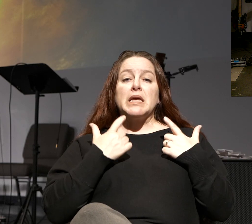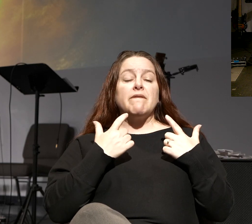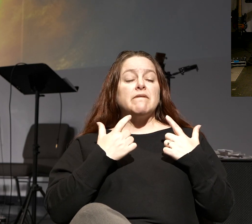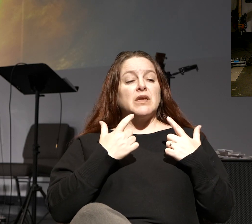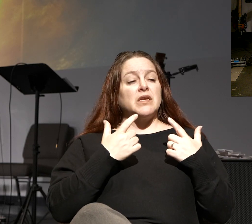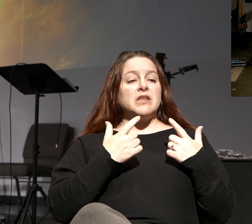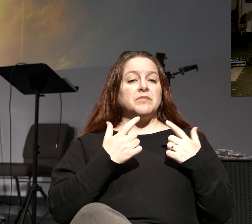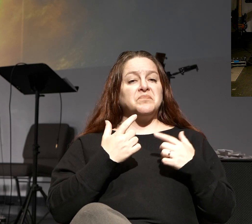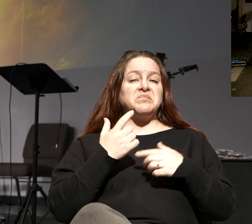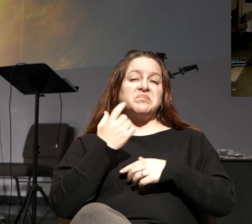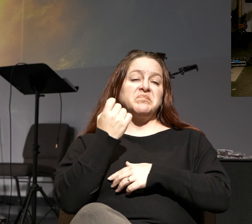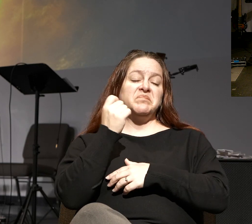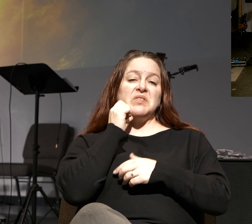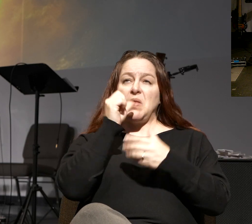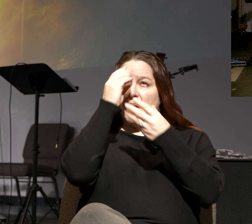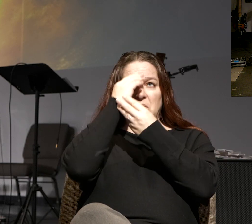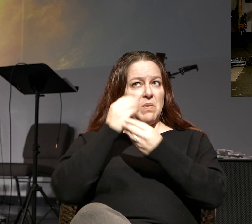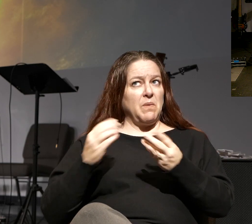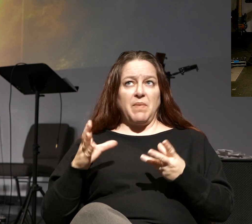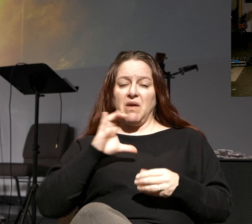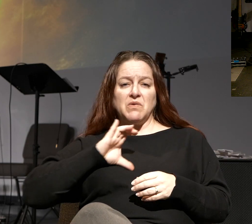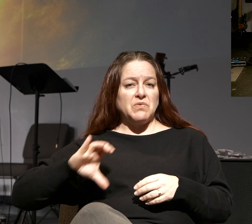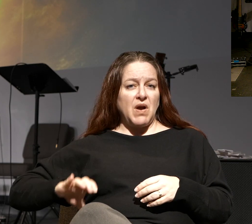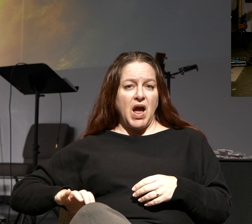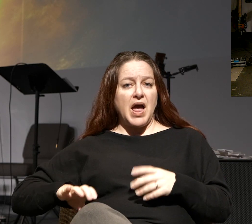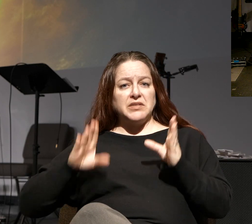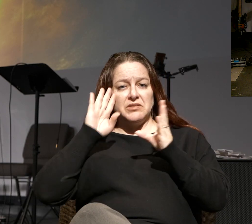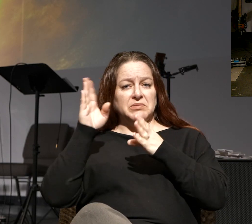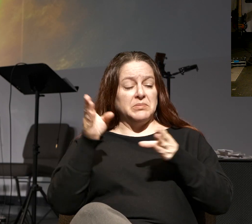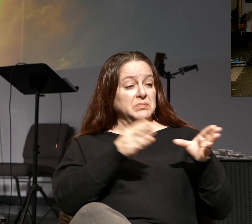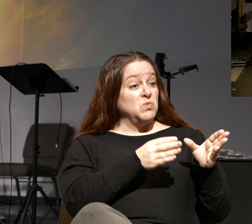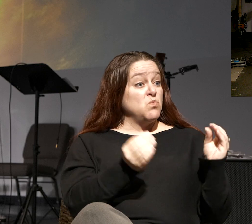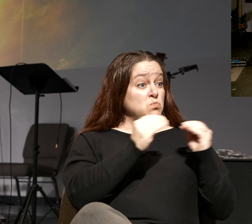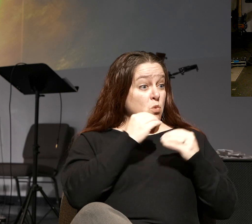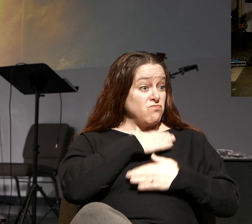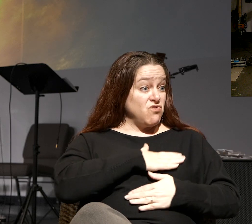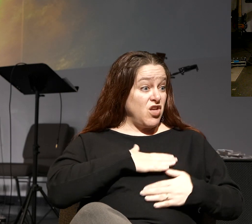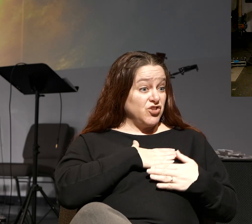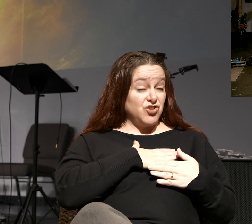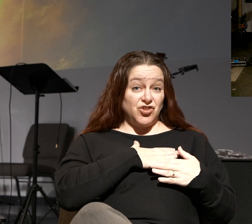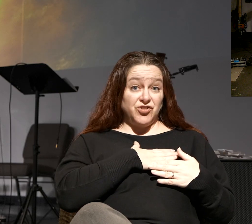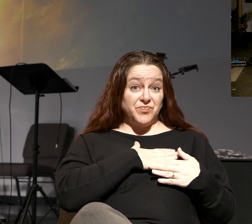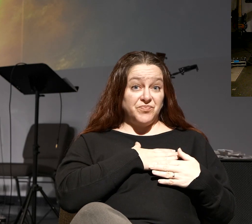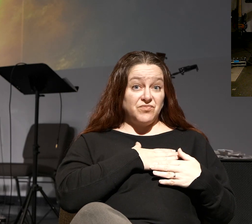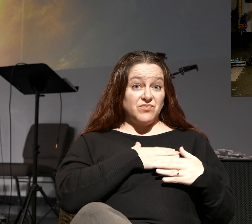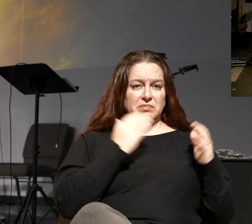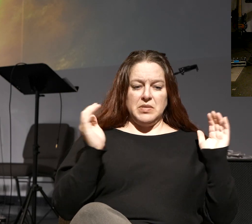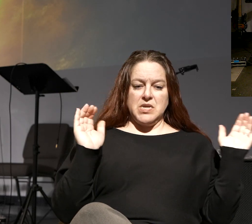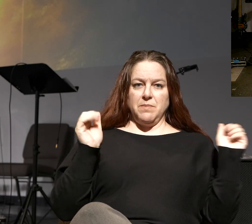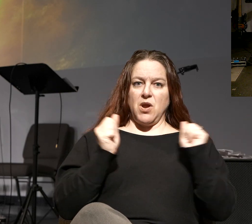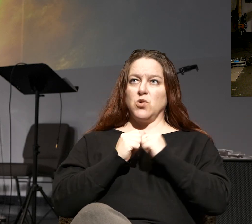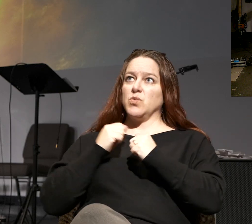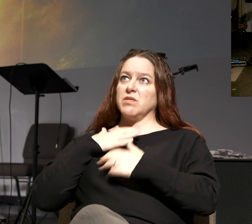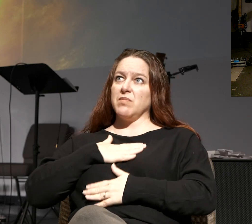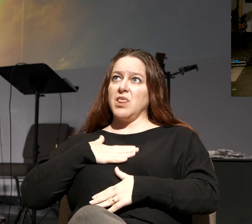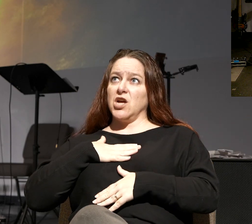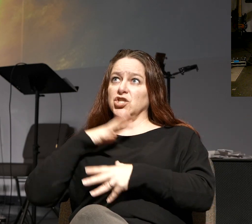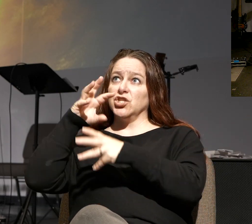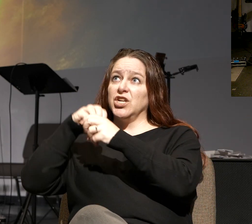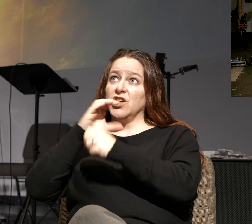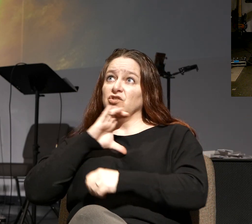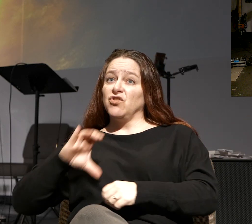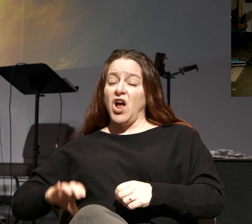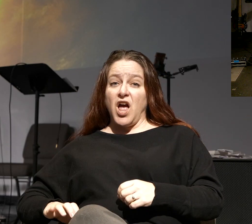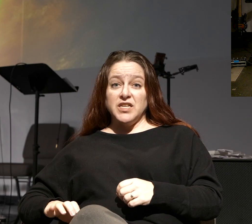disobedience to Christ will give you greater pleasure than the pleasure you find in Christ, you